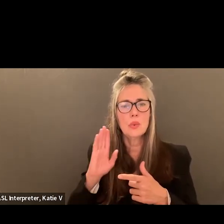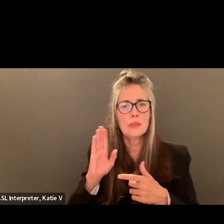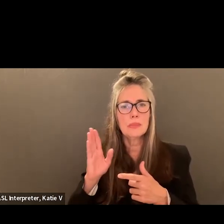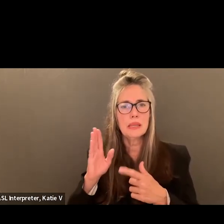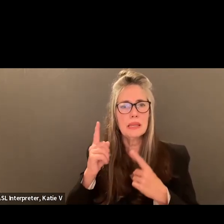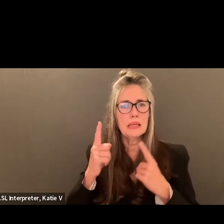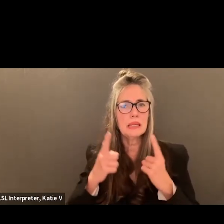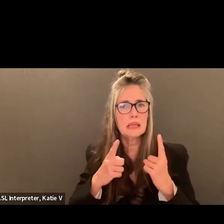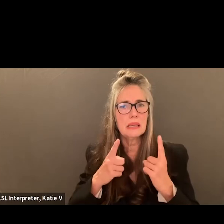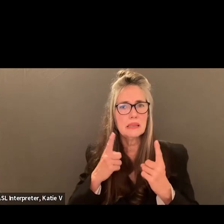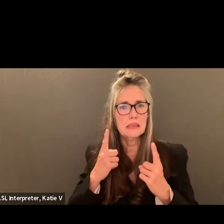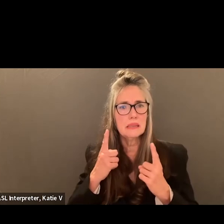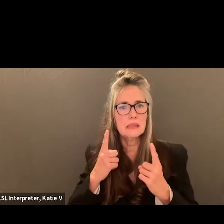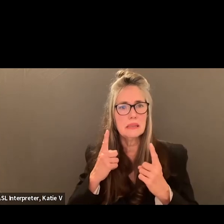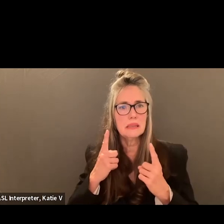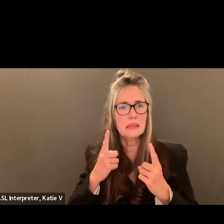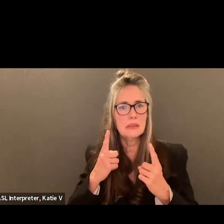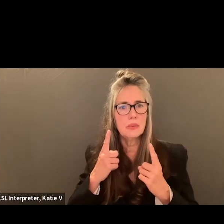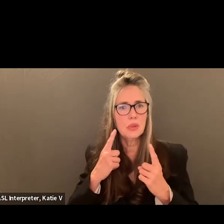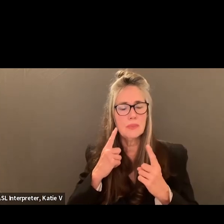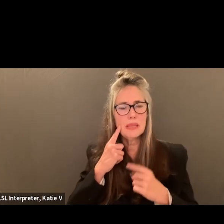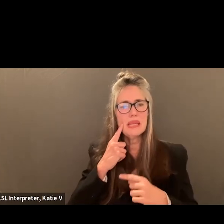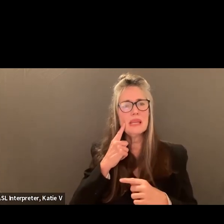think the next thing, unless we moved it out of there.